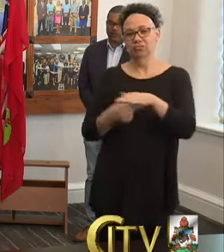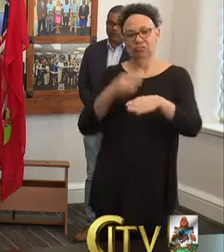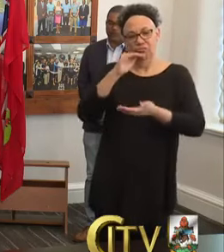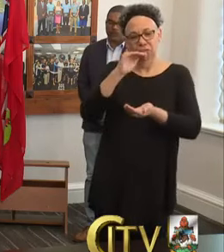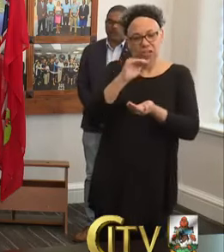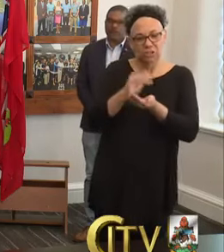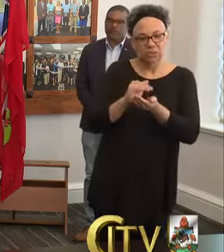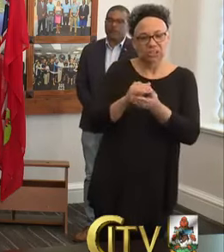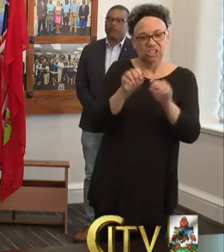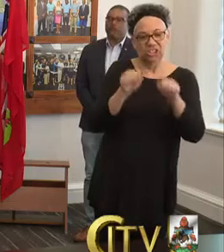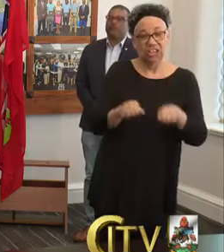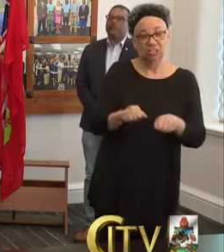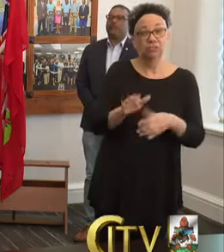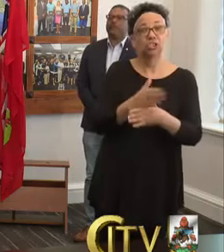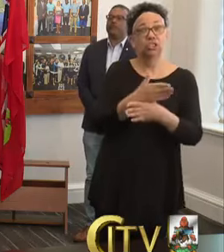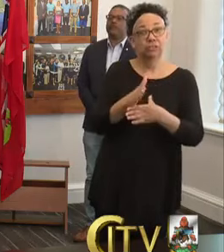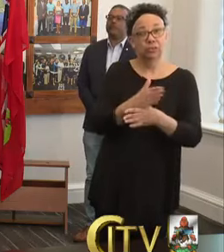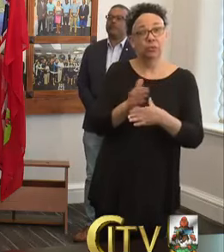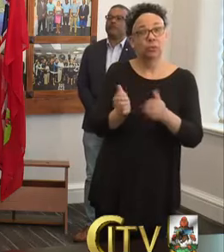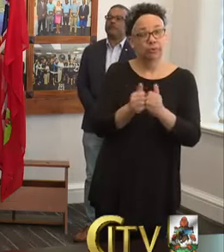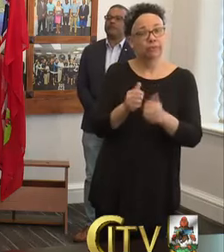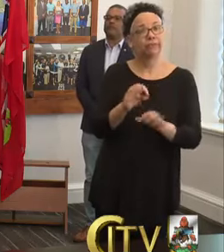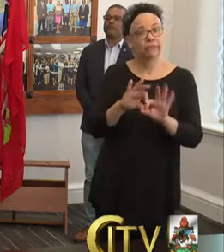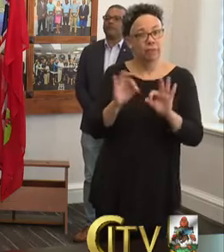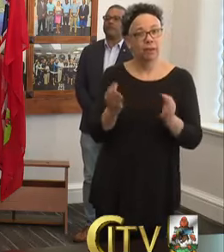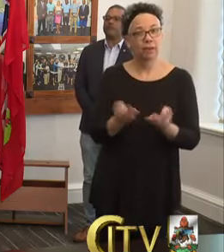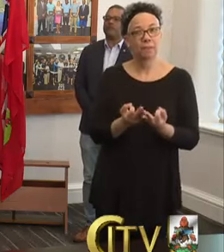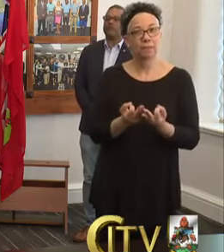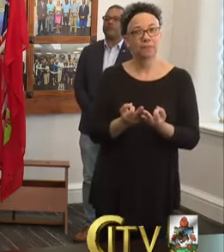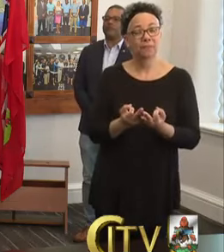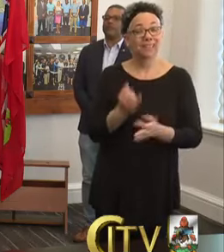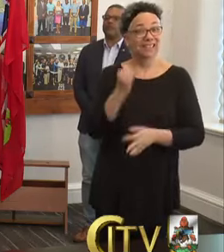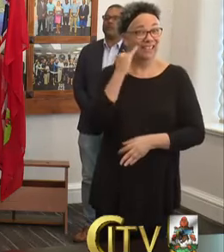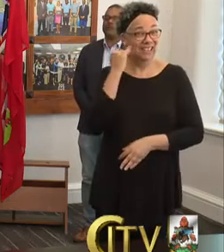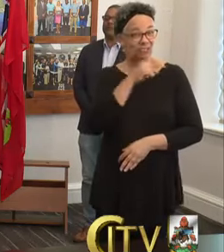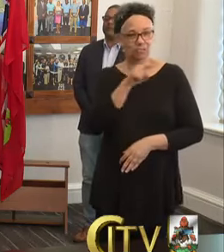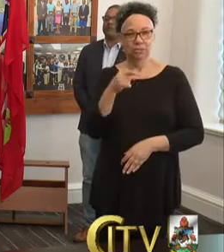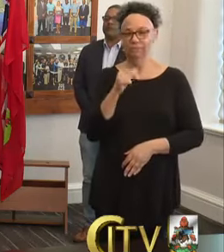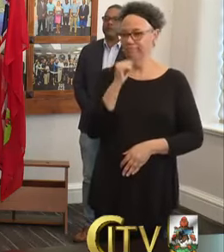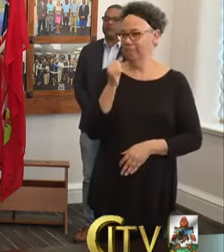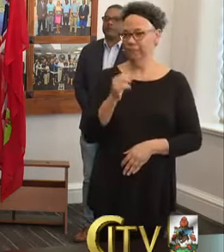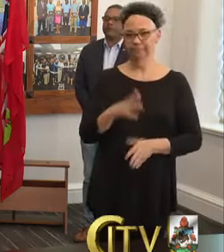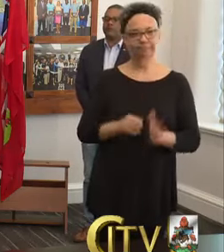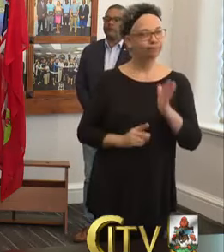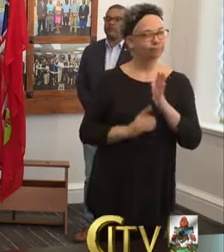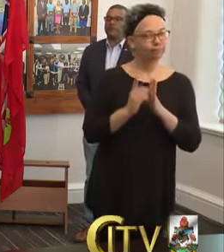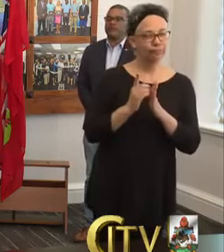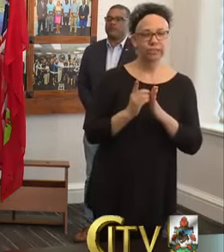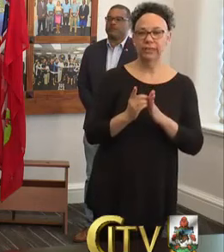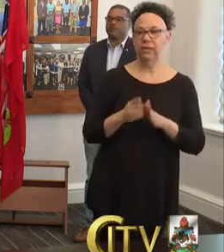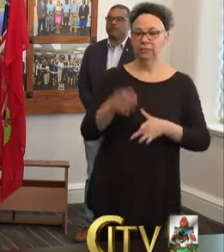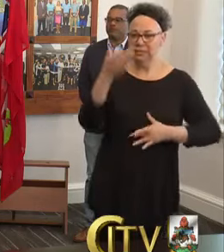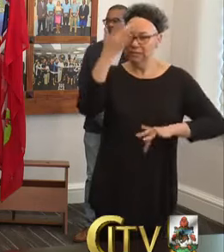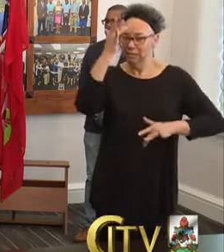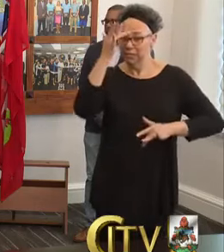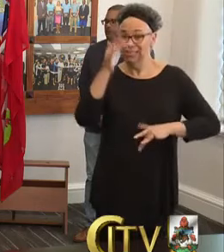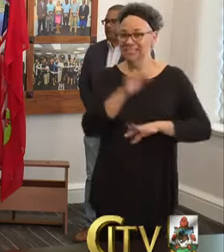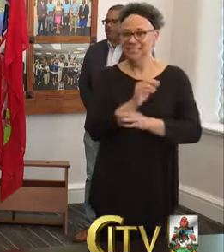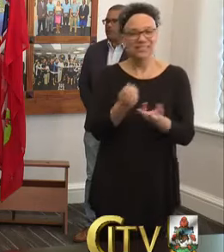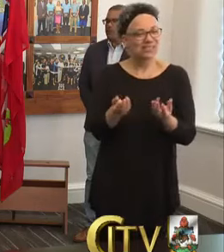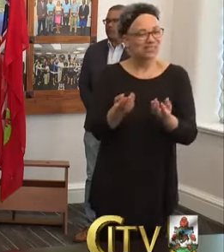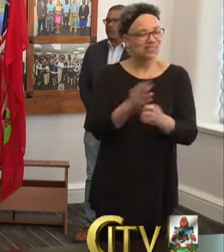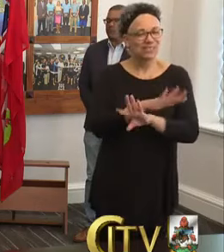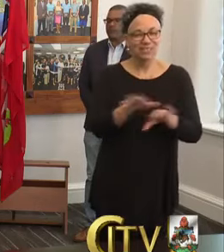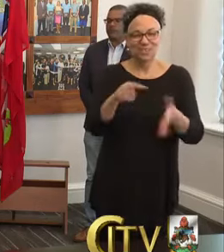which you live with. However, it is important to note that even if you have not developed symptoms, that does not mean that you